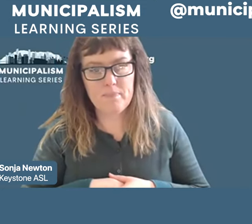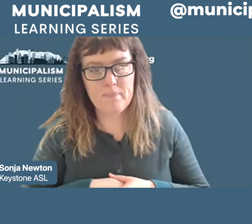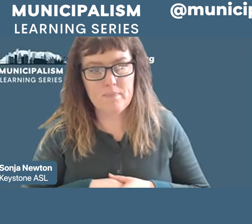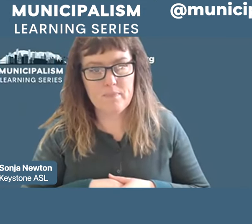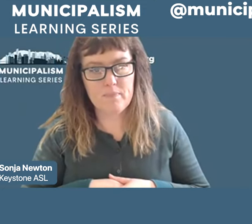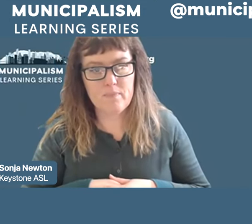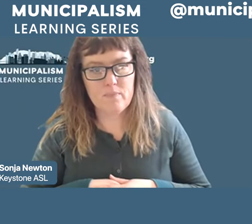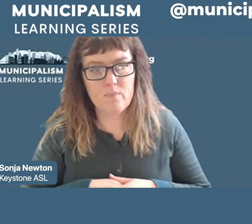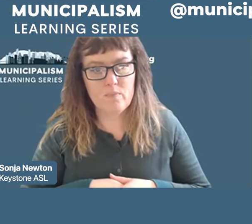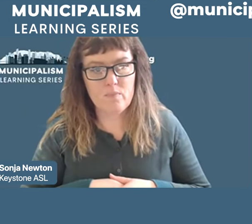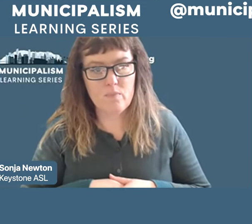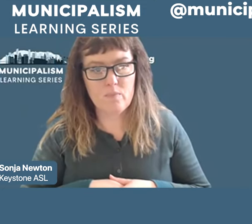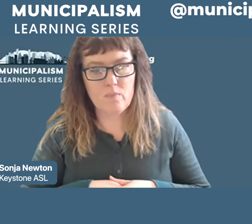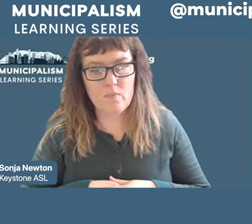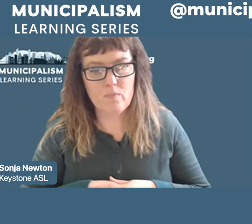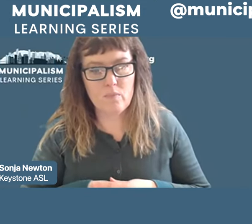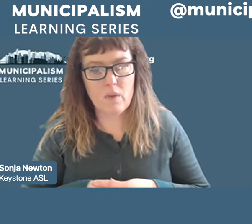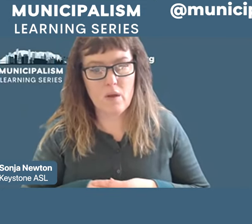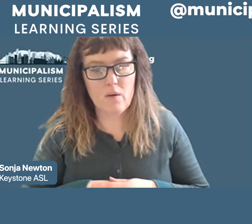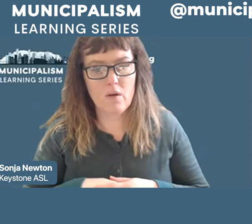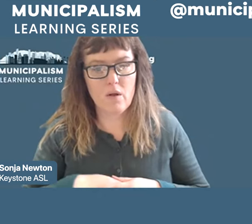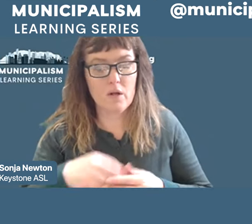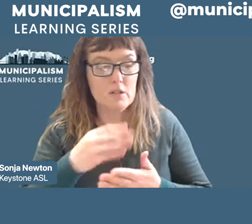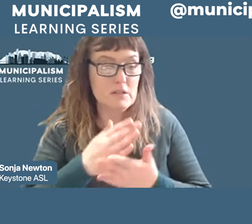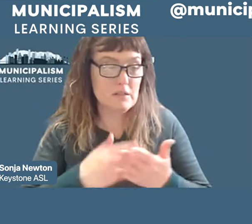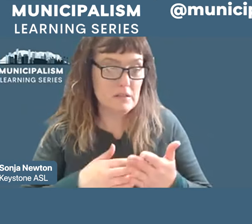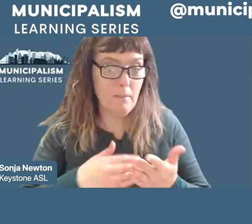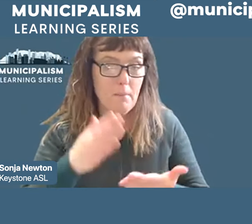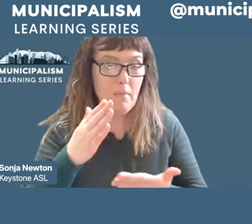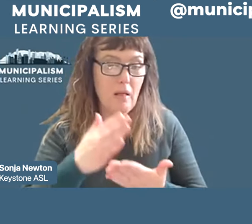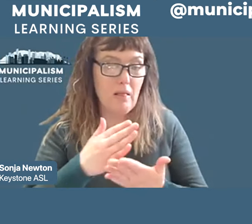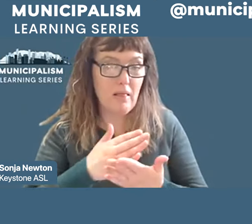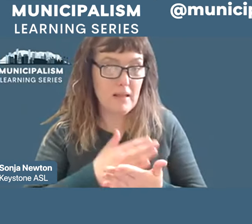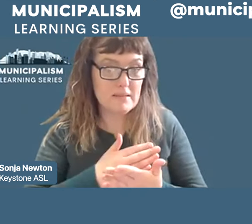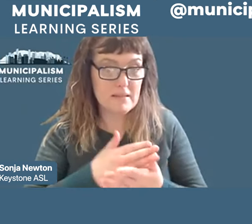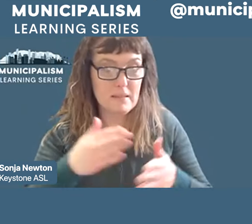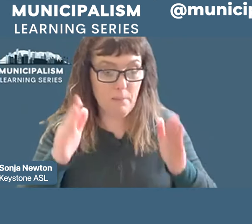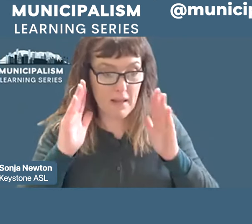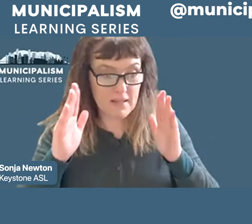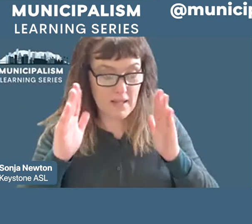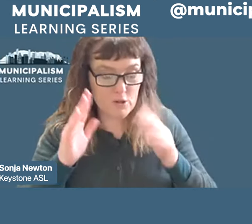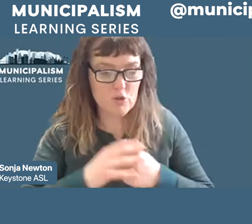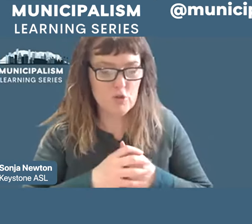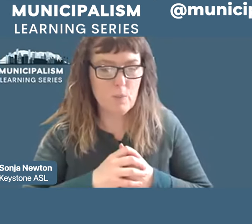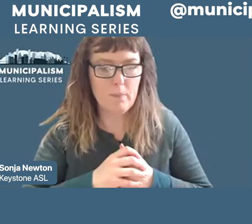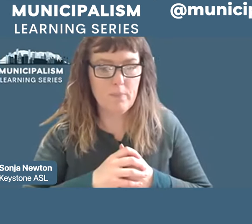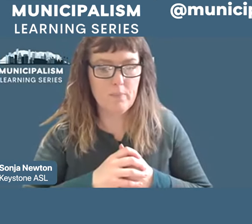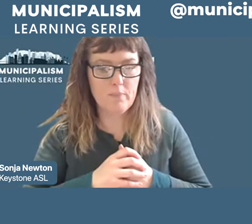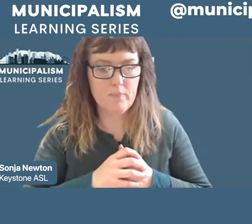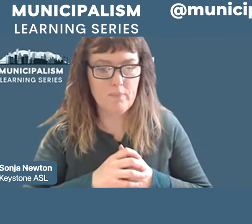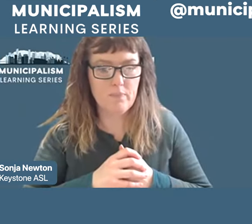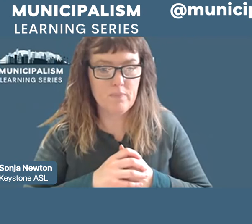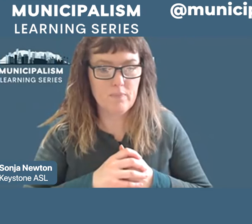especially attentive to? And I think there are. Very briefly, we should define and share our